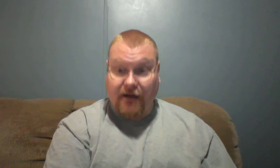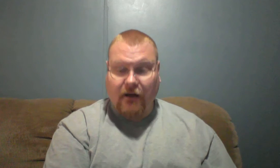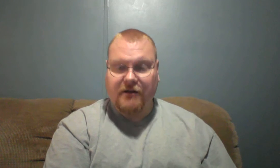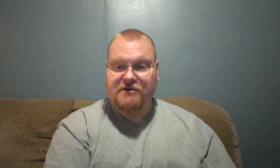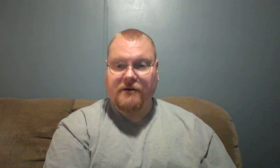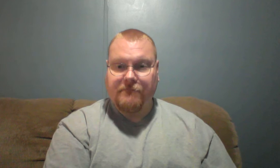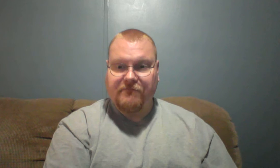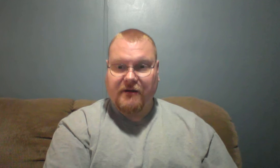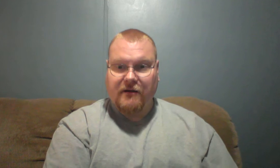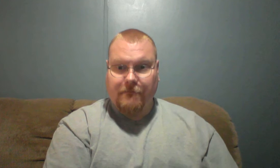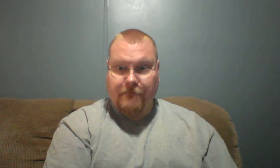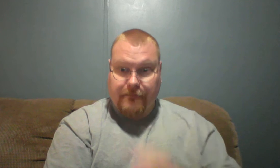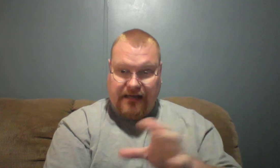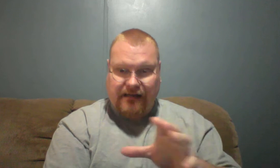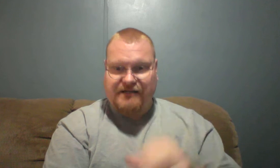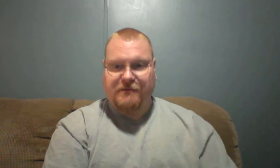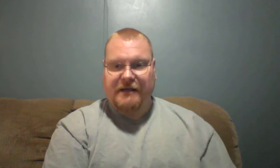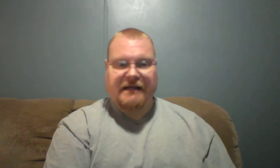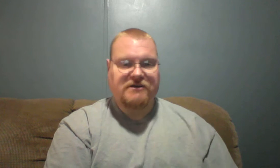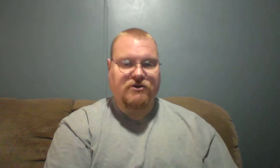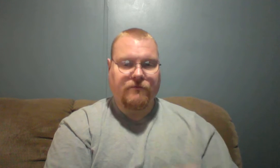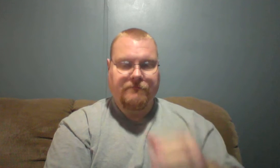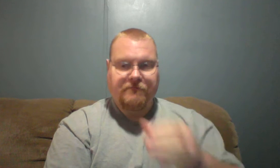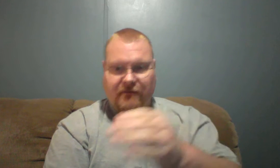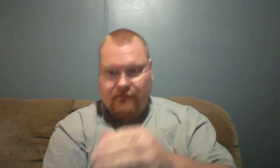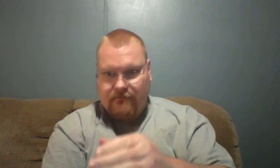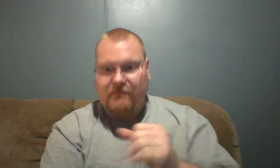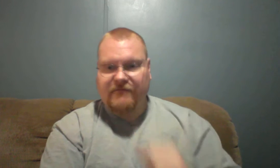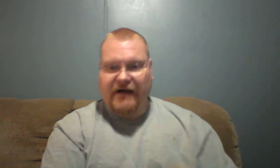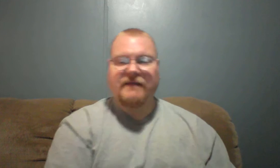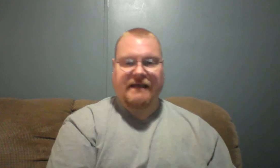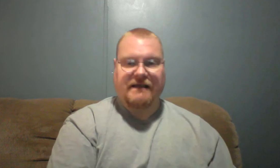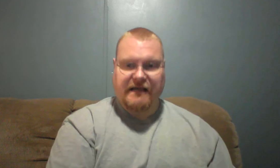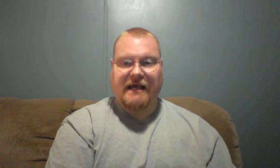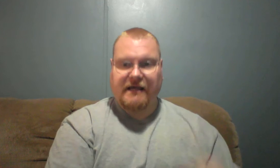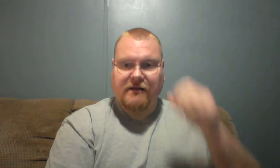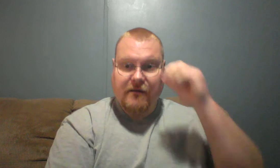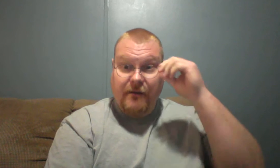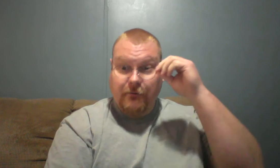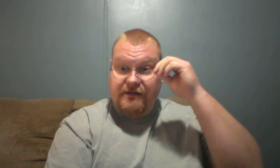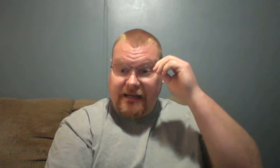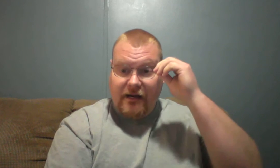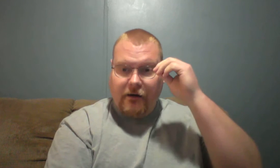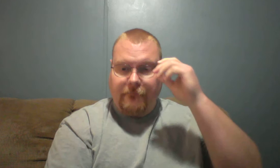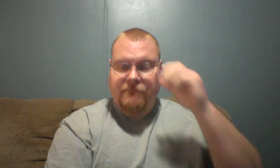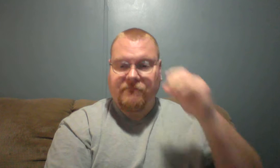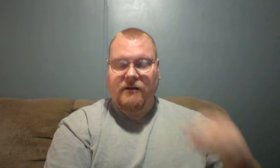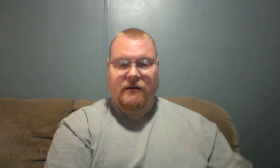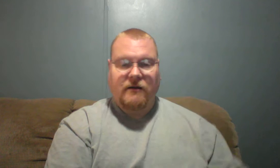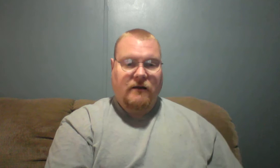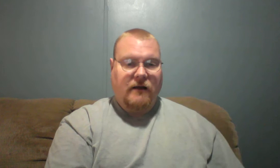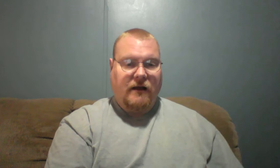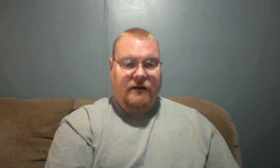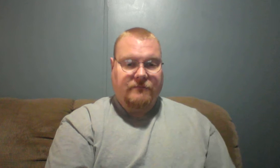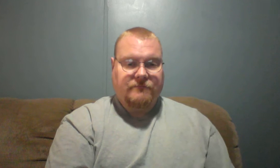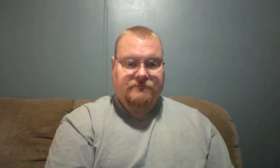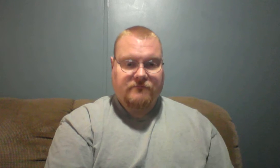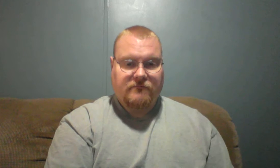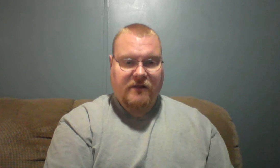knowledge, medically speaking, to find these and be able to take care of them. Um, you know,